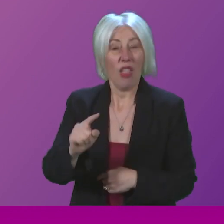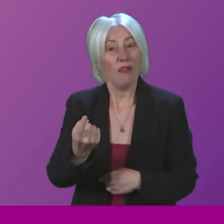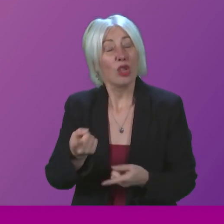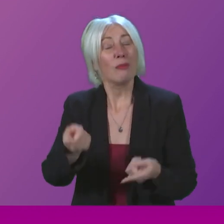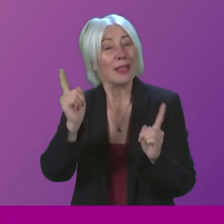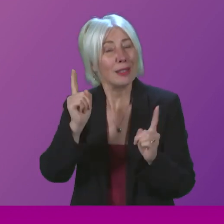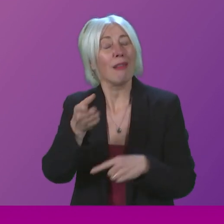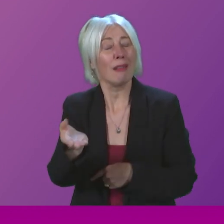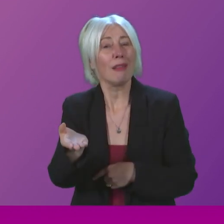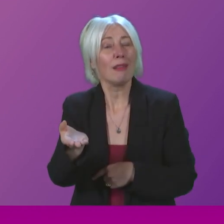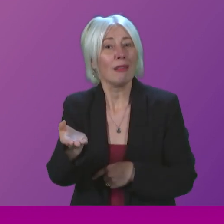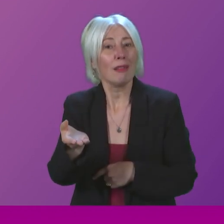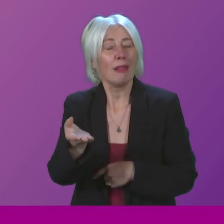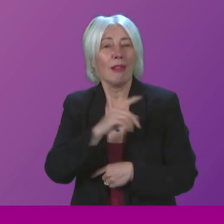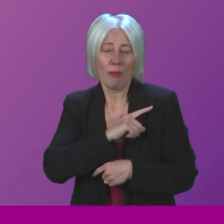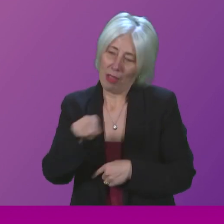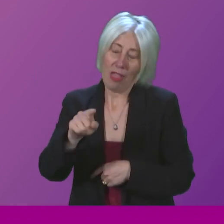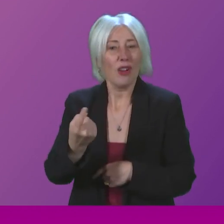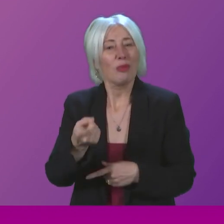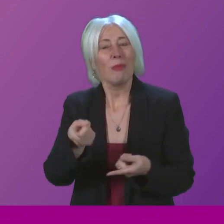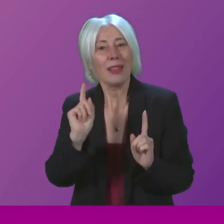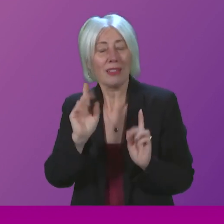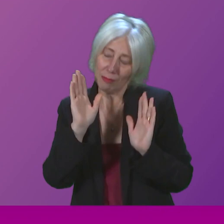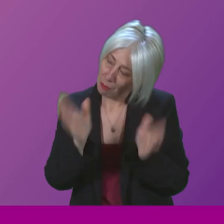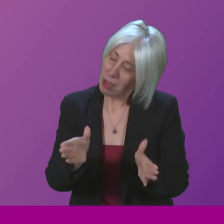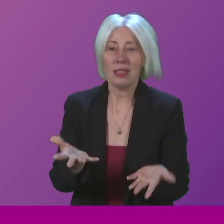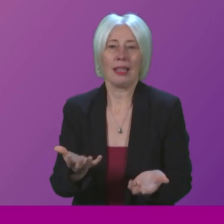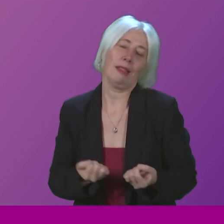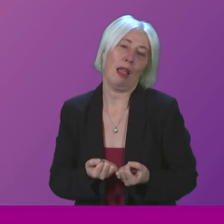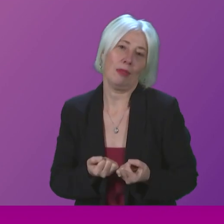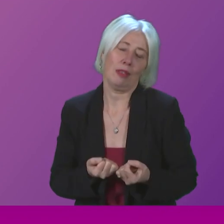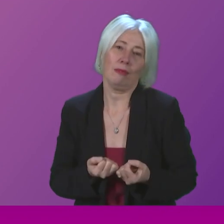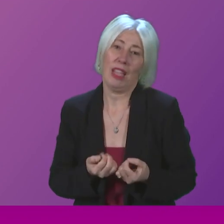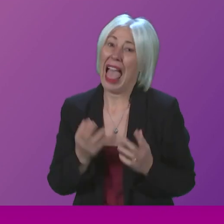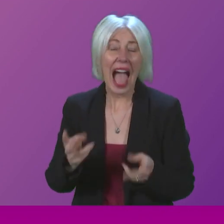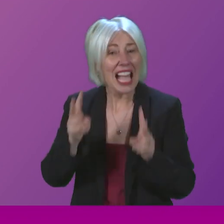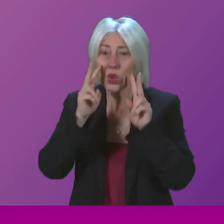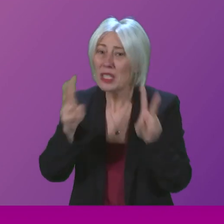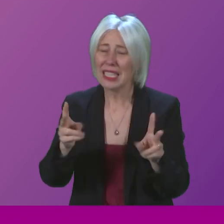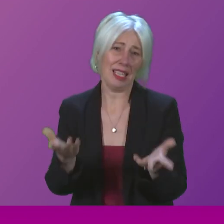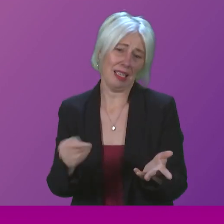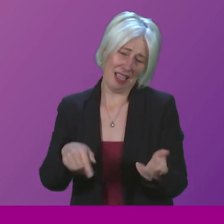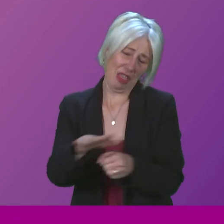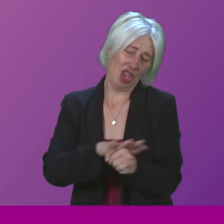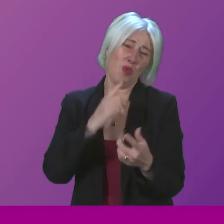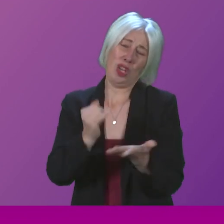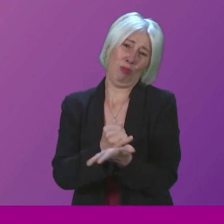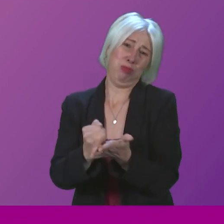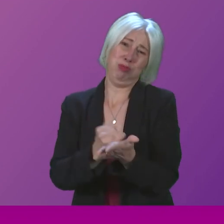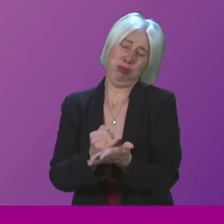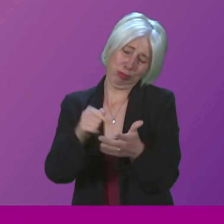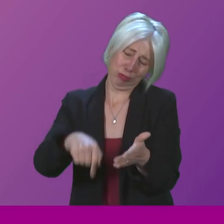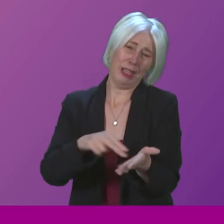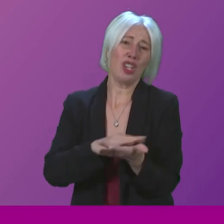has to accept and must see that the situation is appalling in our